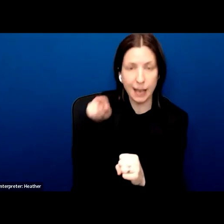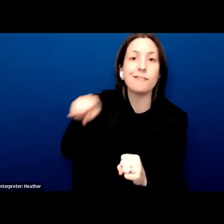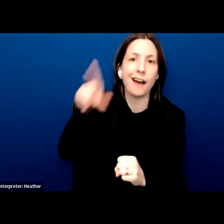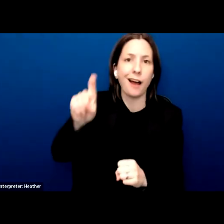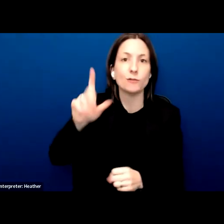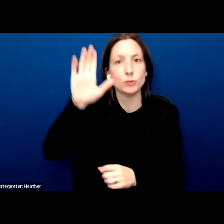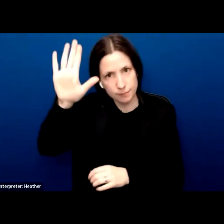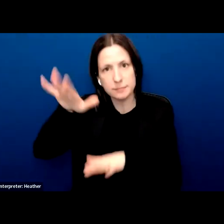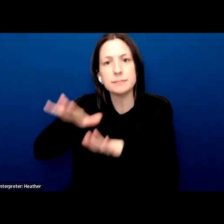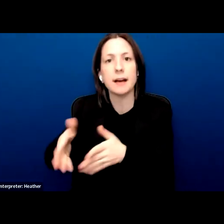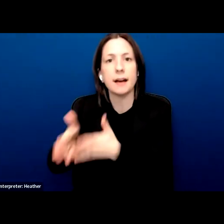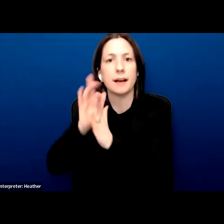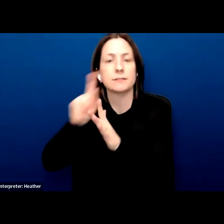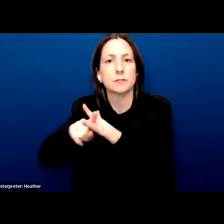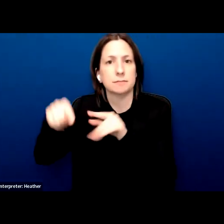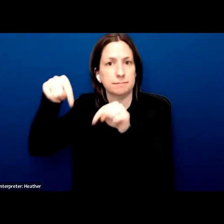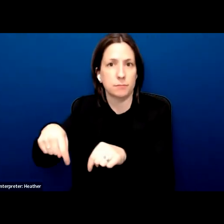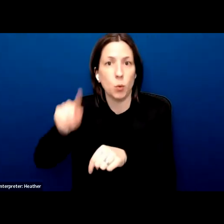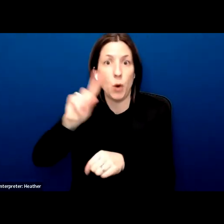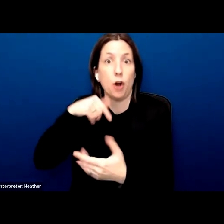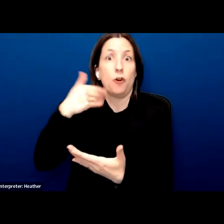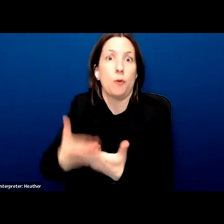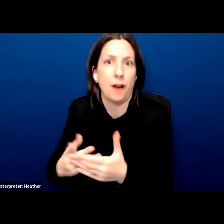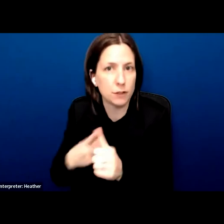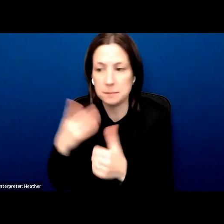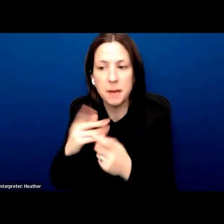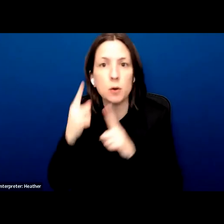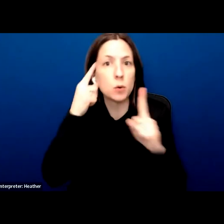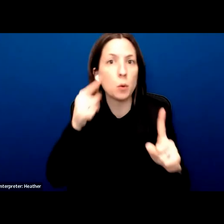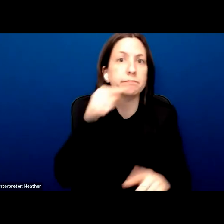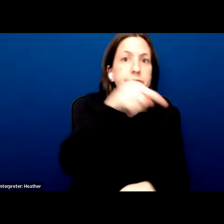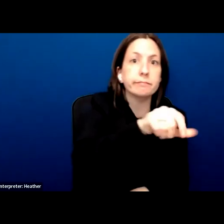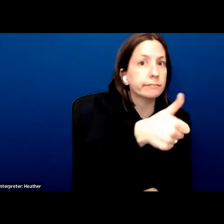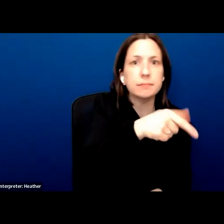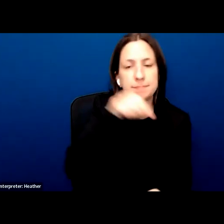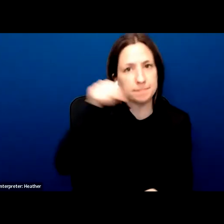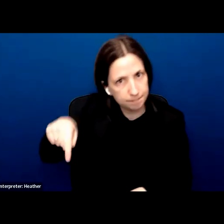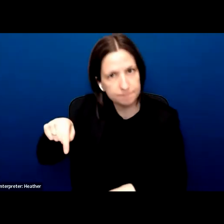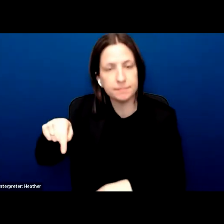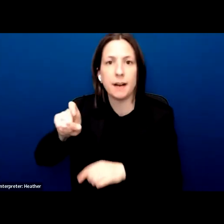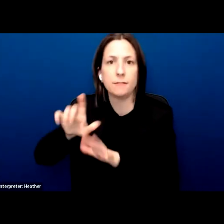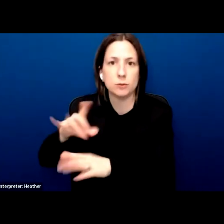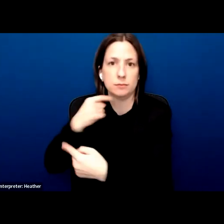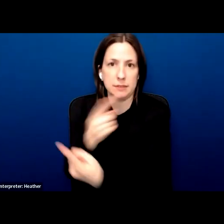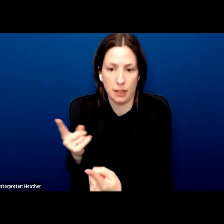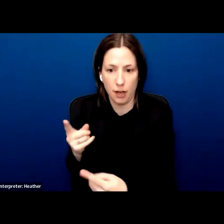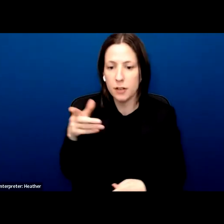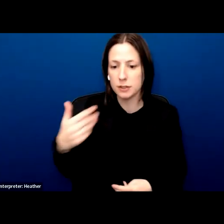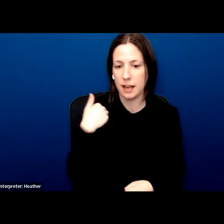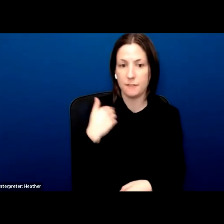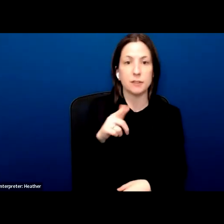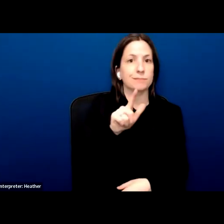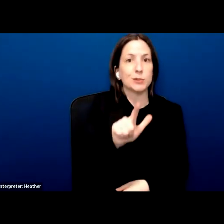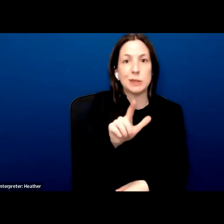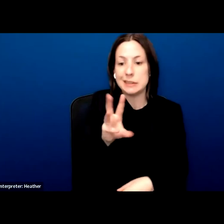each other is a safe country. Well, in Canada, the Canadian Council of Churches with its 26 member denominations representing more than